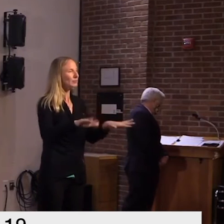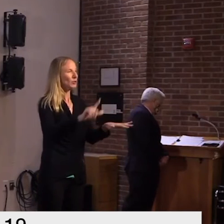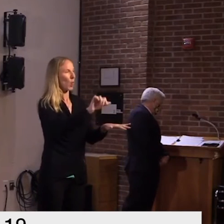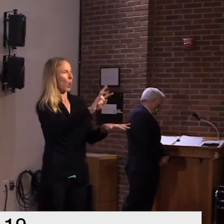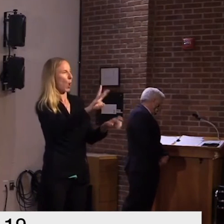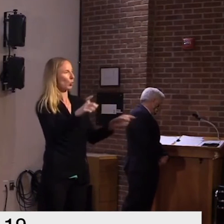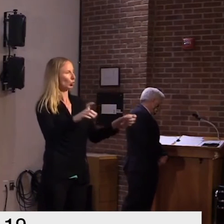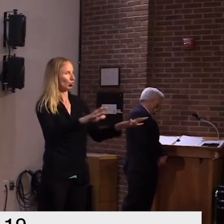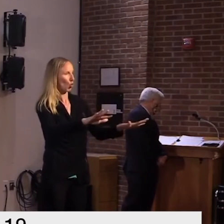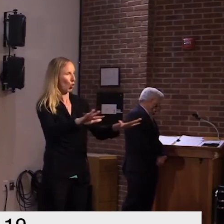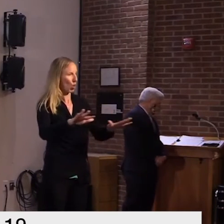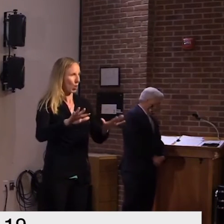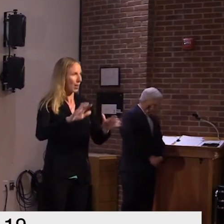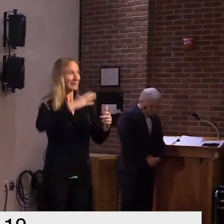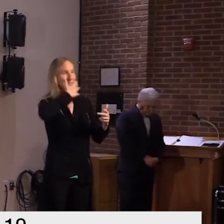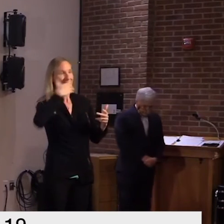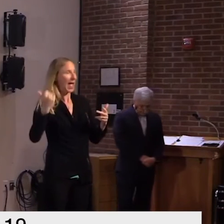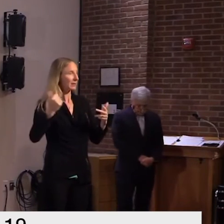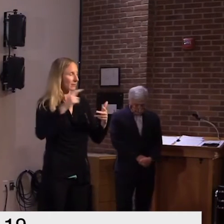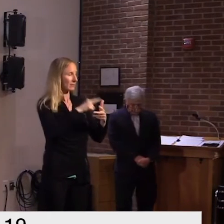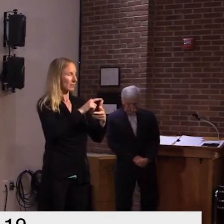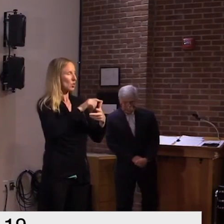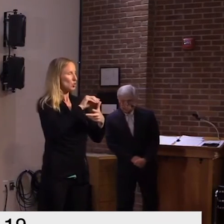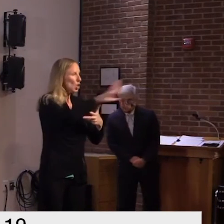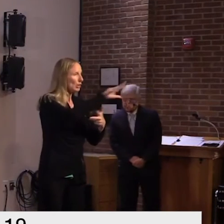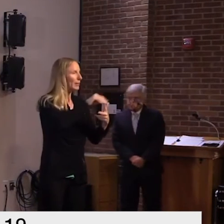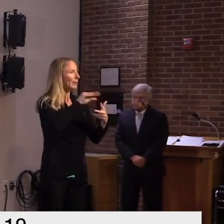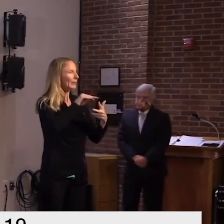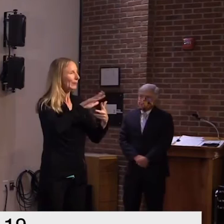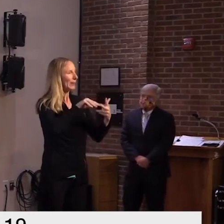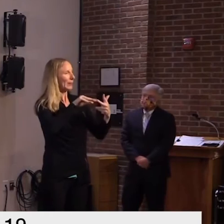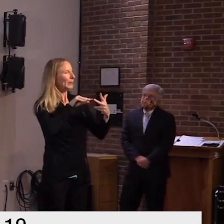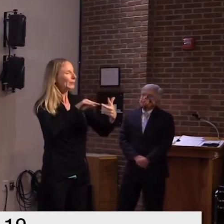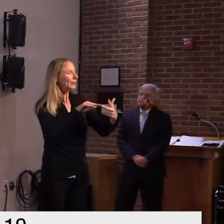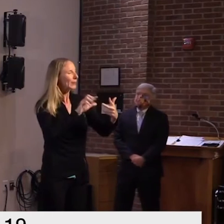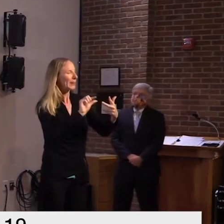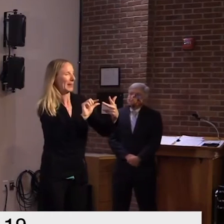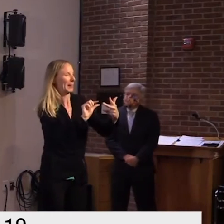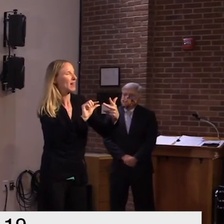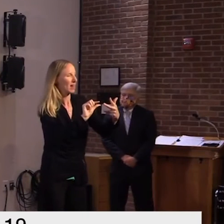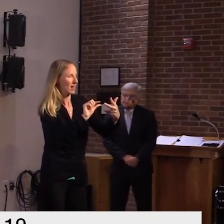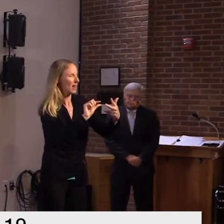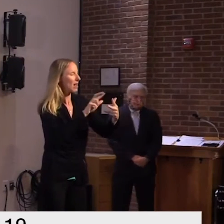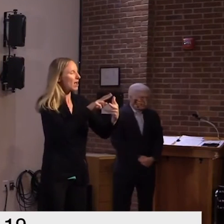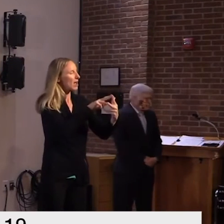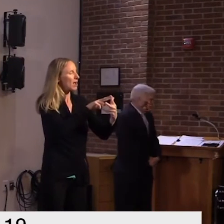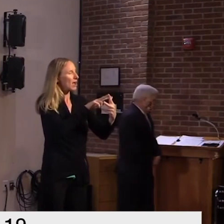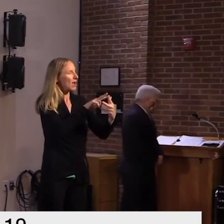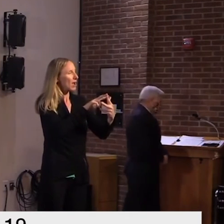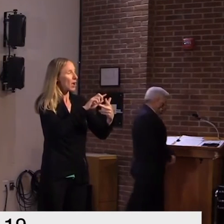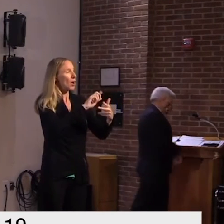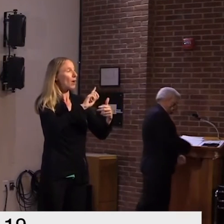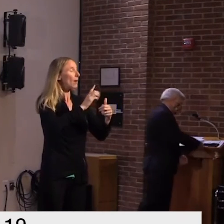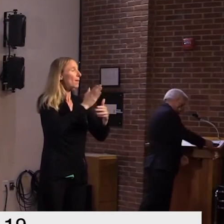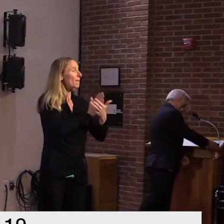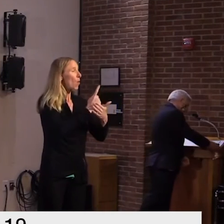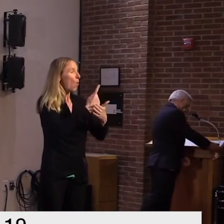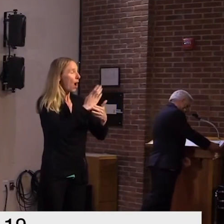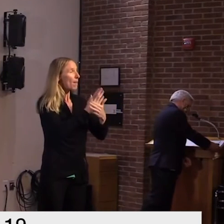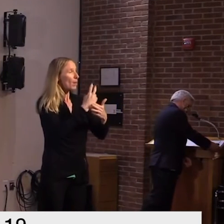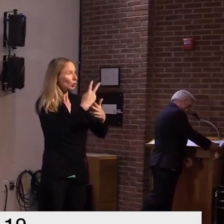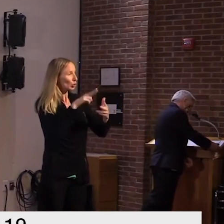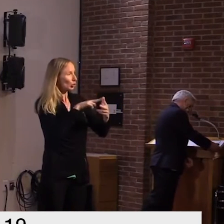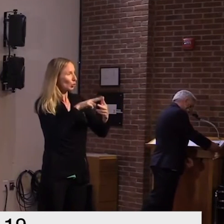the best you can do in the three phases in phase one and phase two the guidelines say for the vulnerable